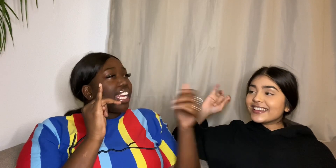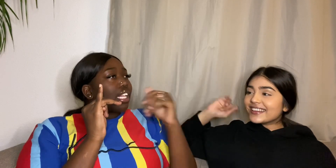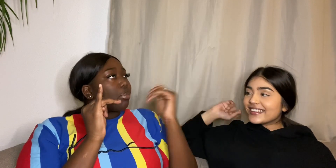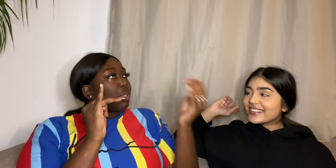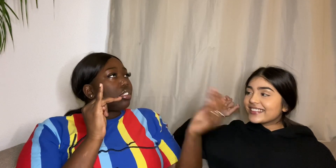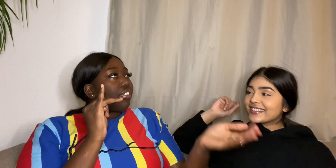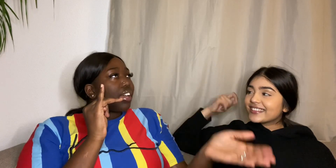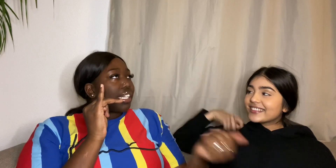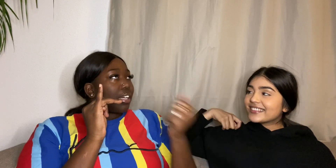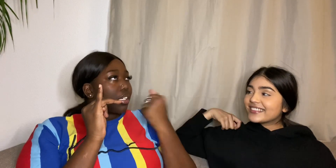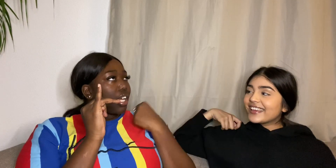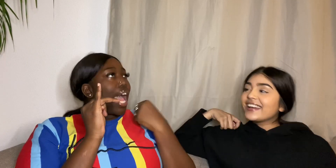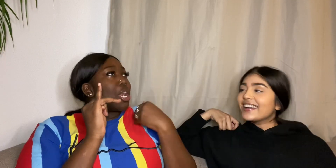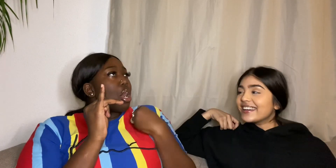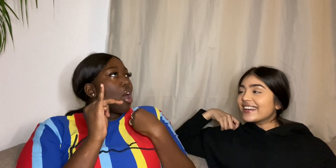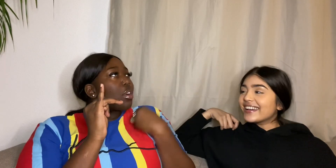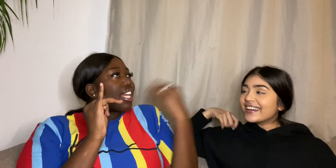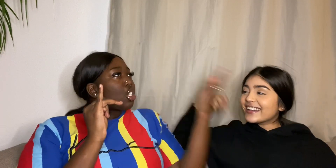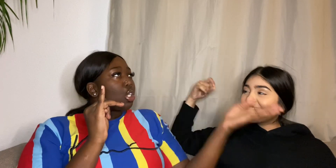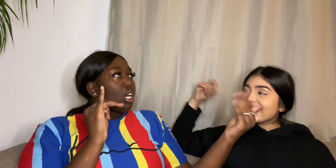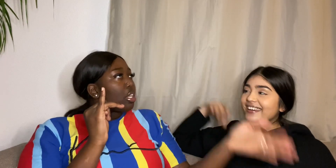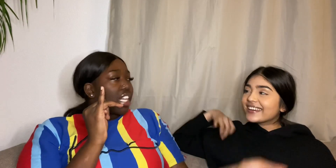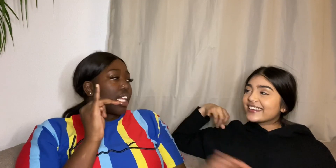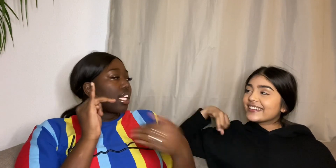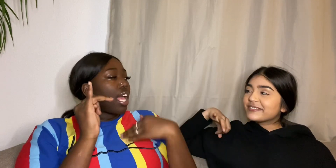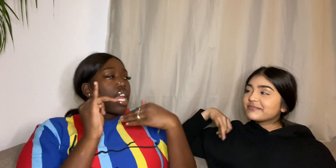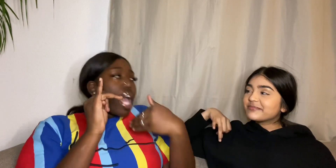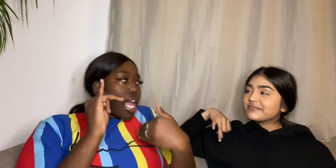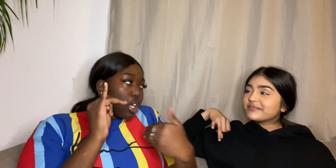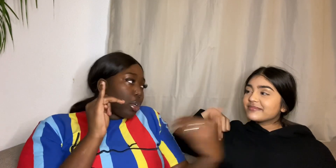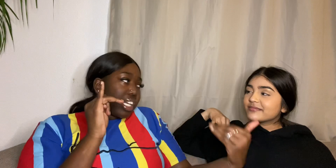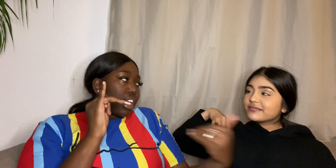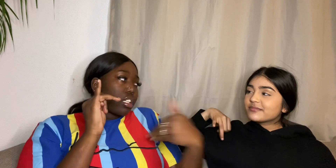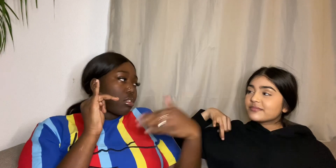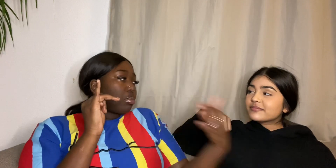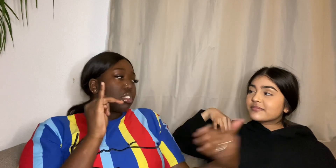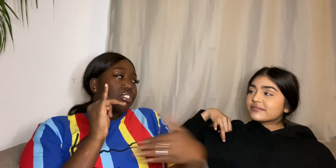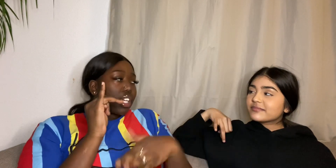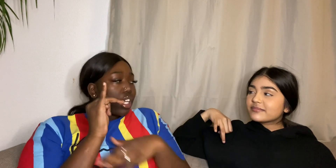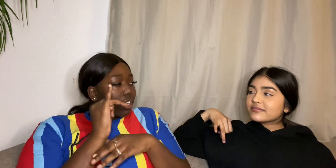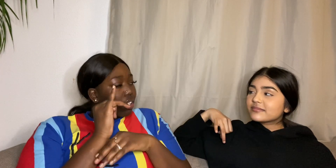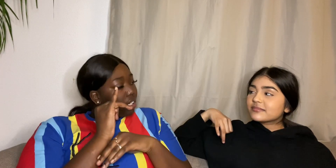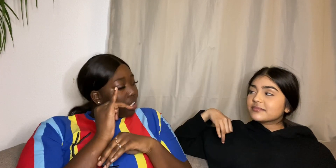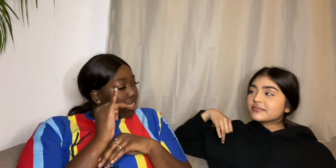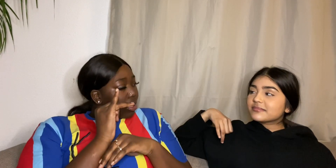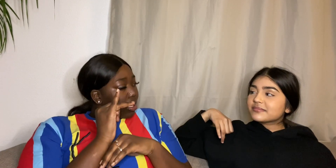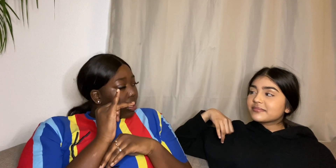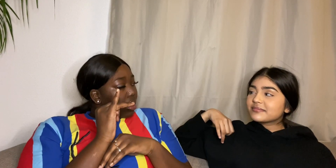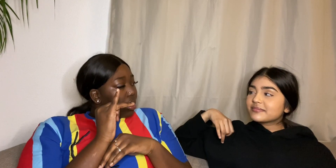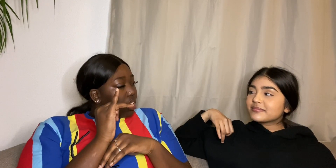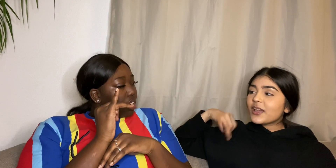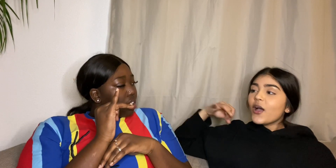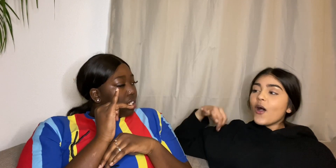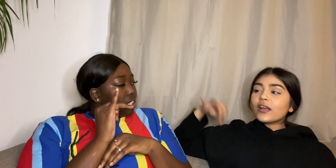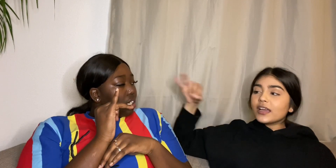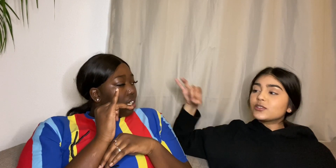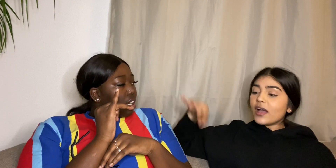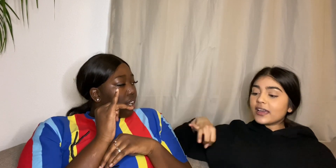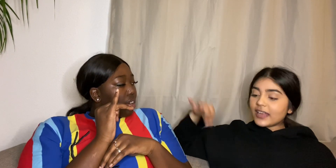it Put your finger down I know that you know you did it And I know you did it So put your finger down Okay so I can ask